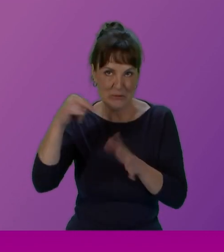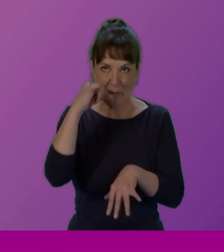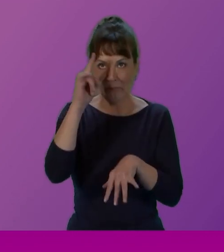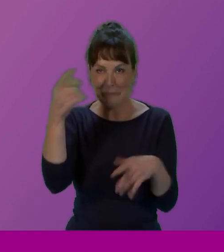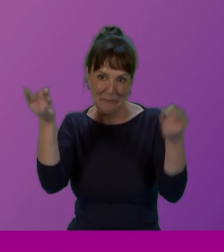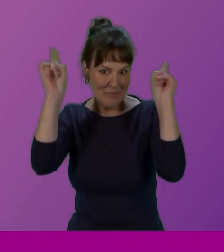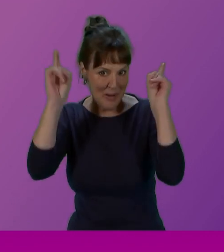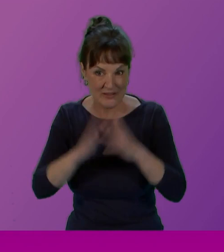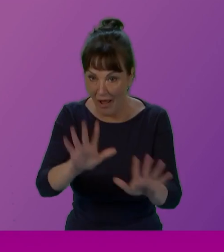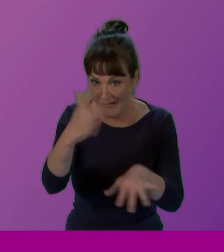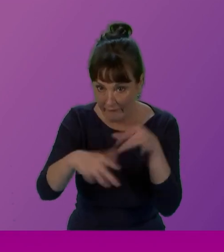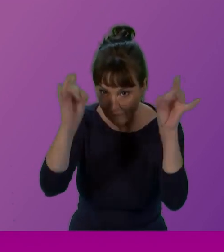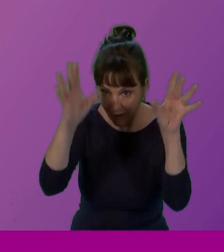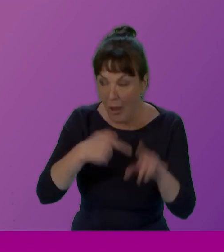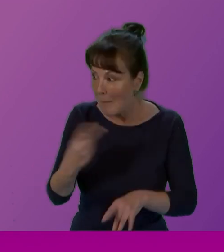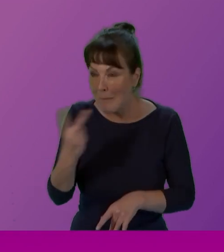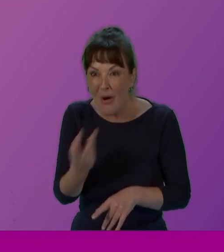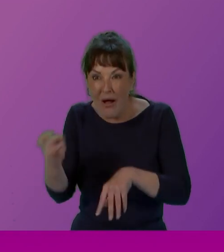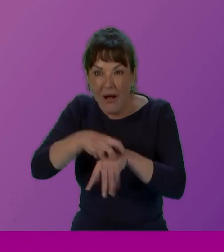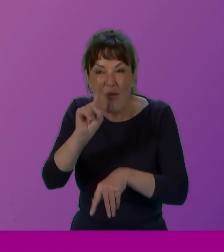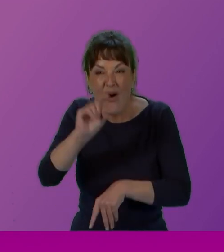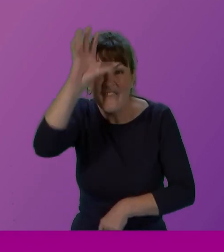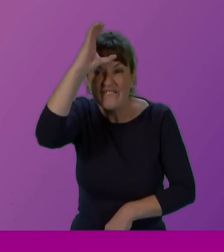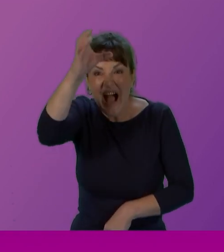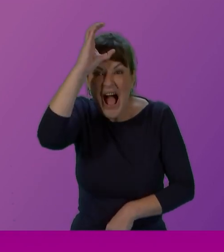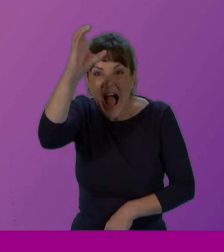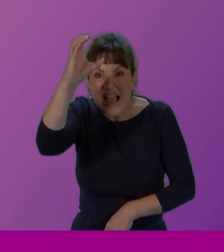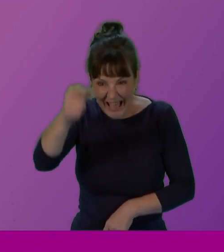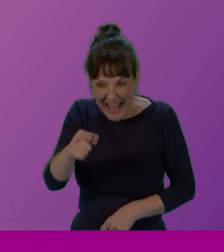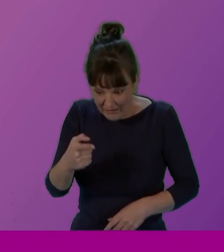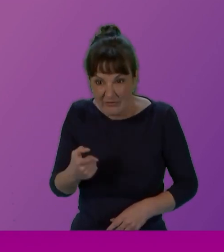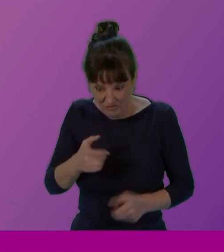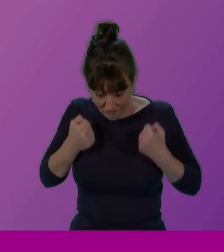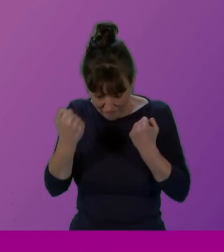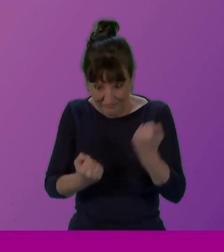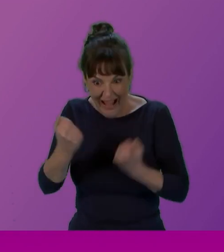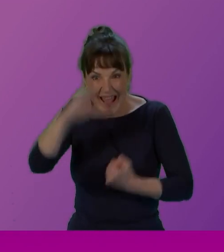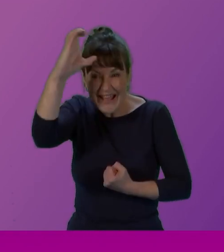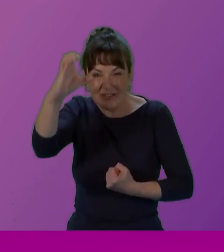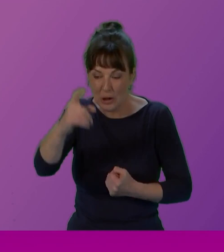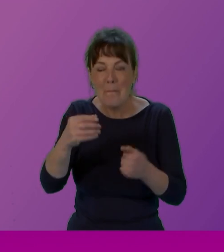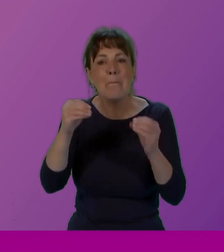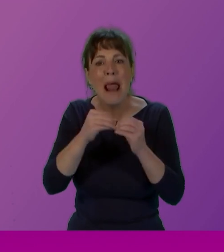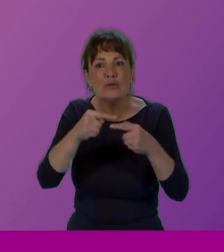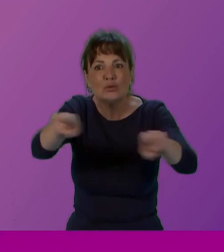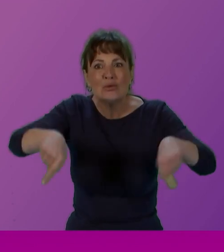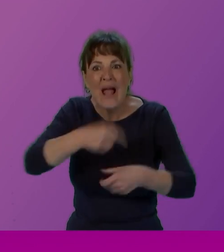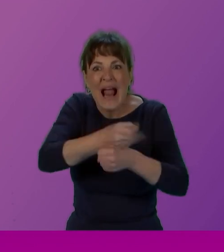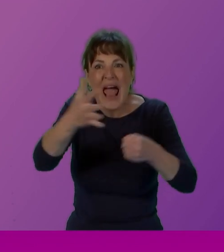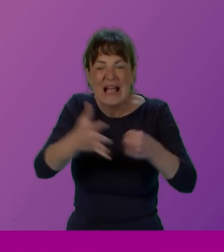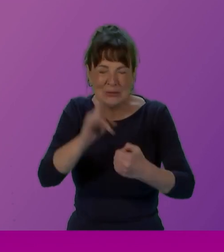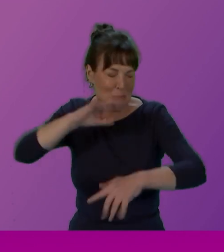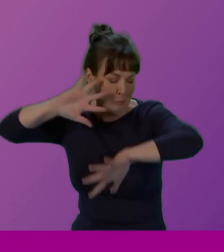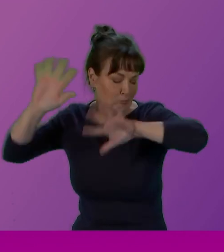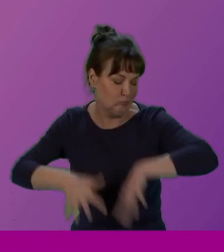was on top of a fire engine in Blytheswood Square, and it was pouring with rain. And when I